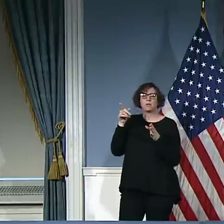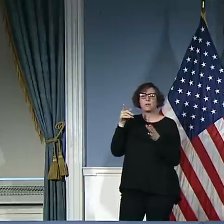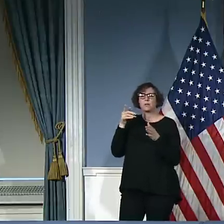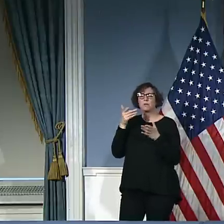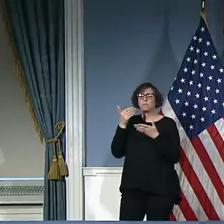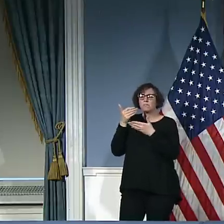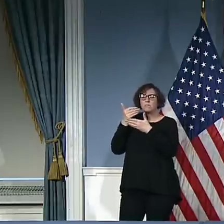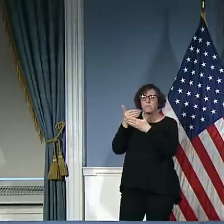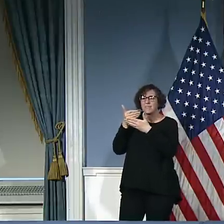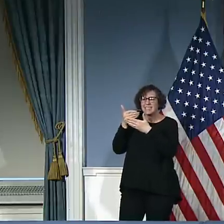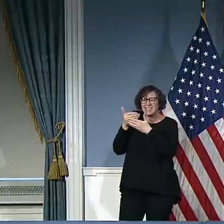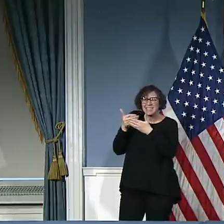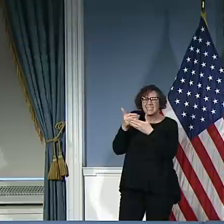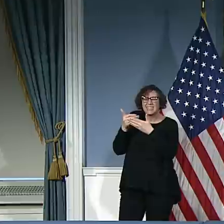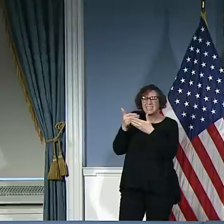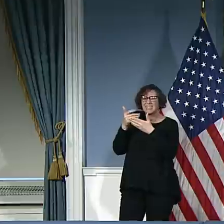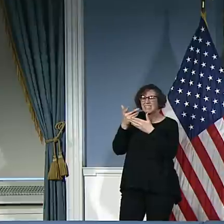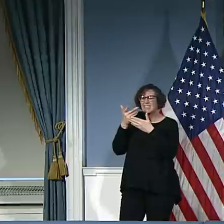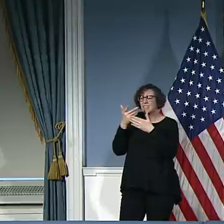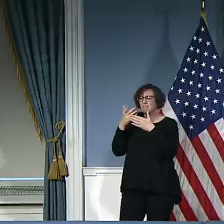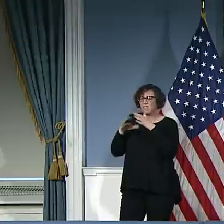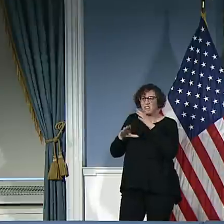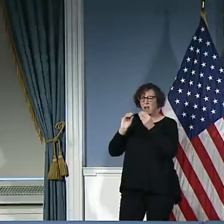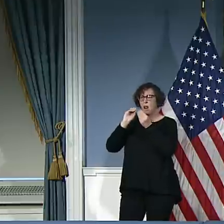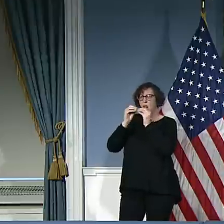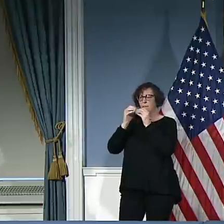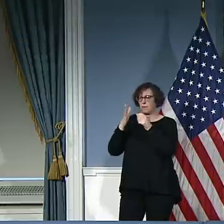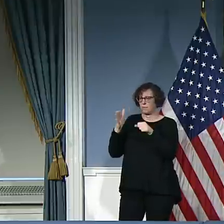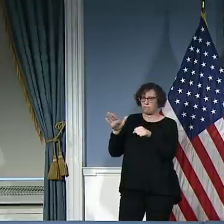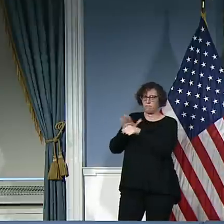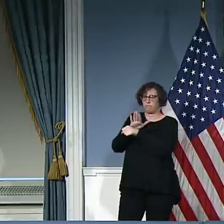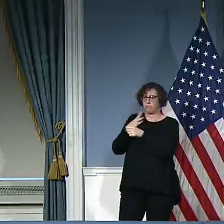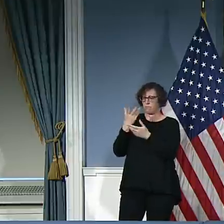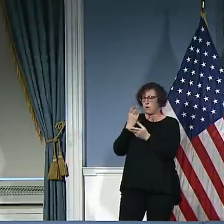value of making at least that information public, because